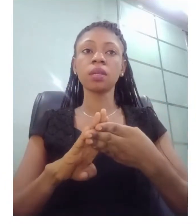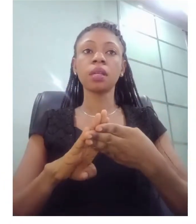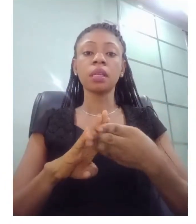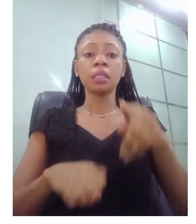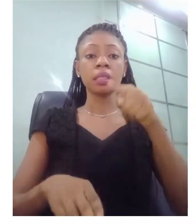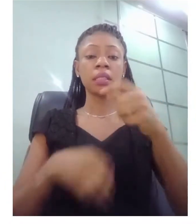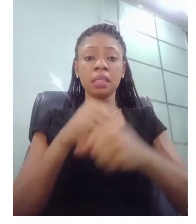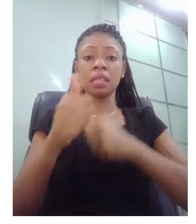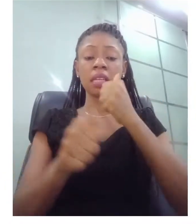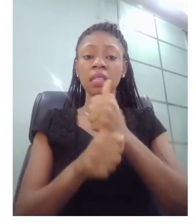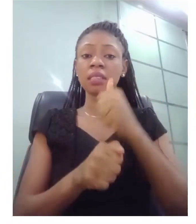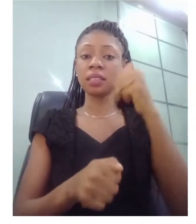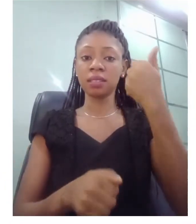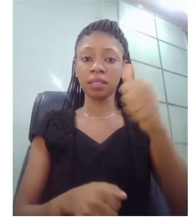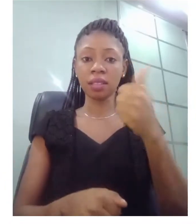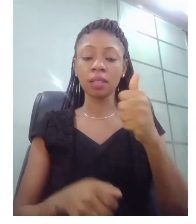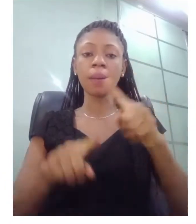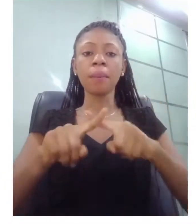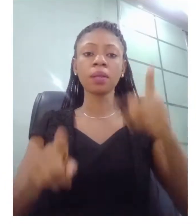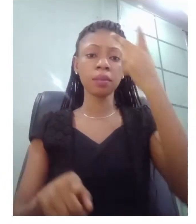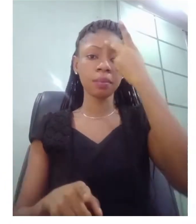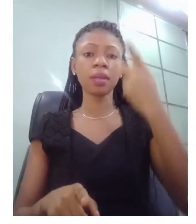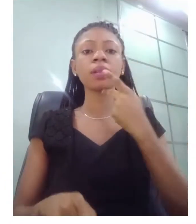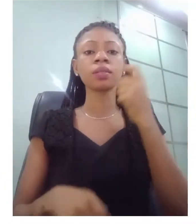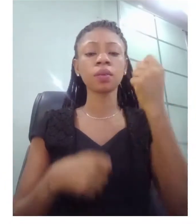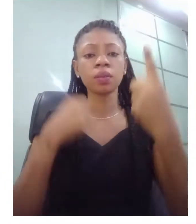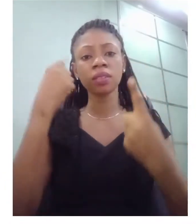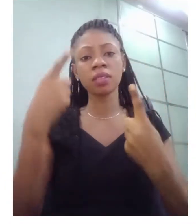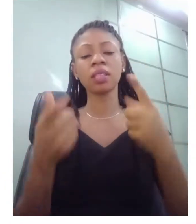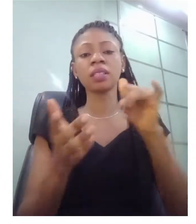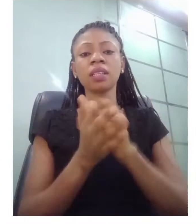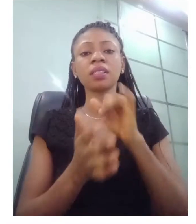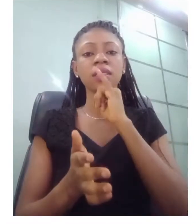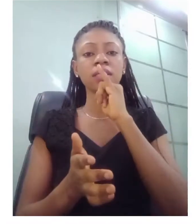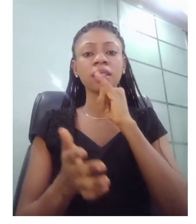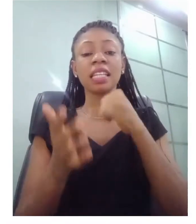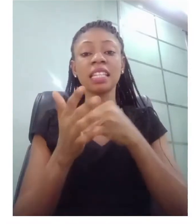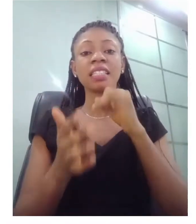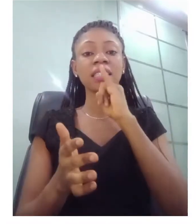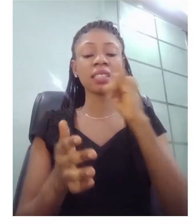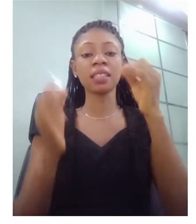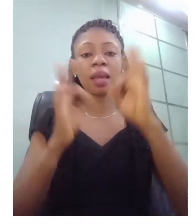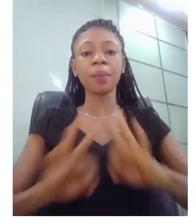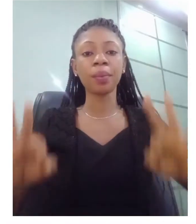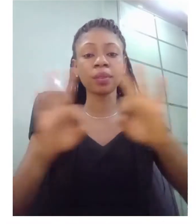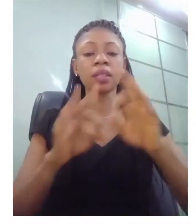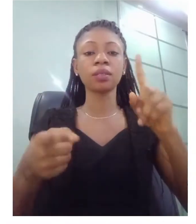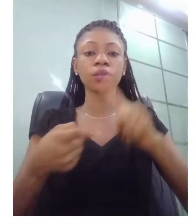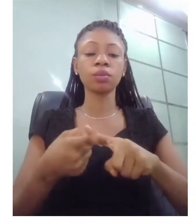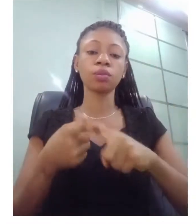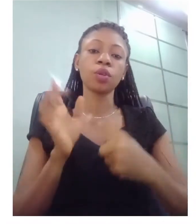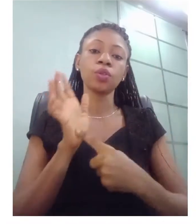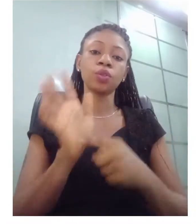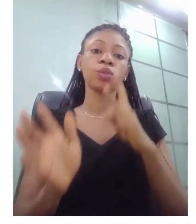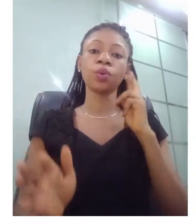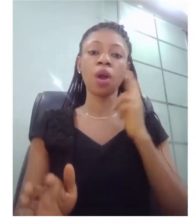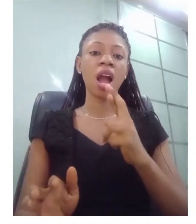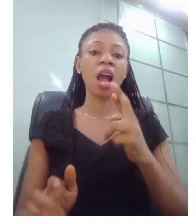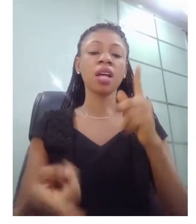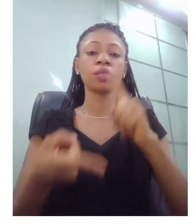parents understood the importance of introducing Aisha to the deaf community. Now, the deaf community to which